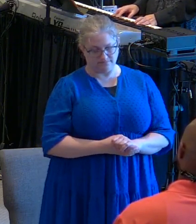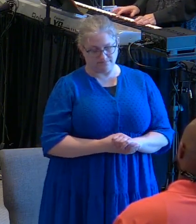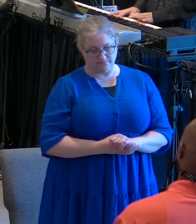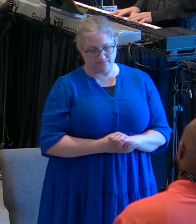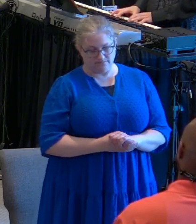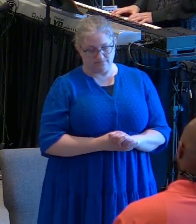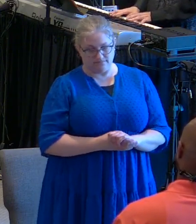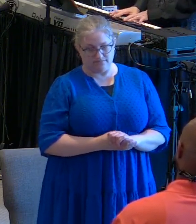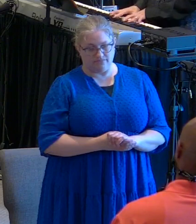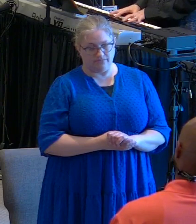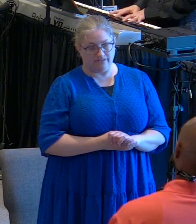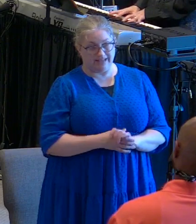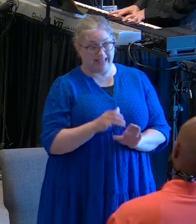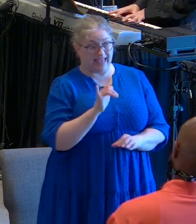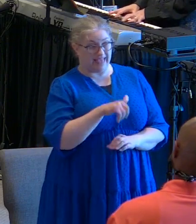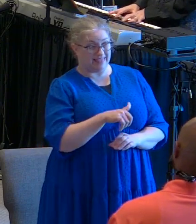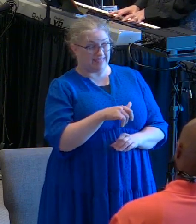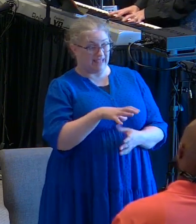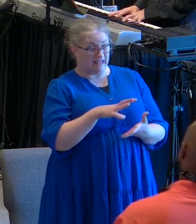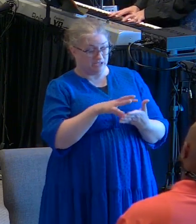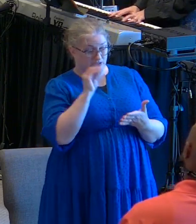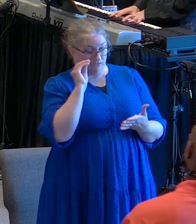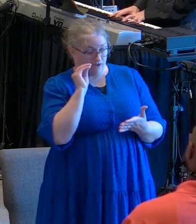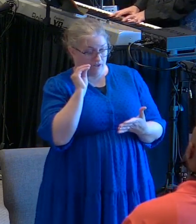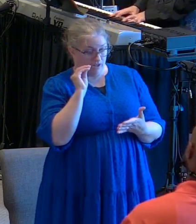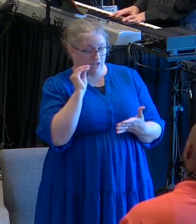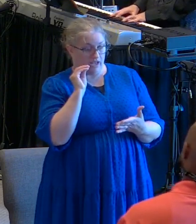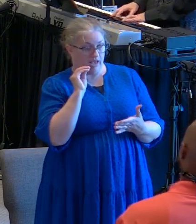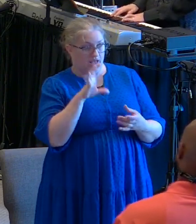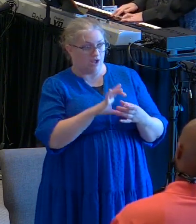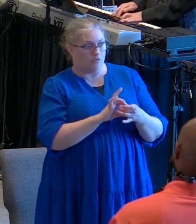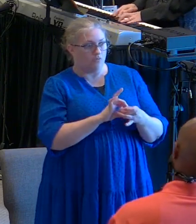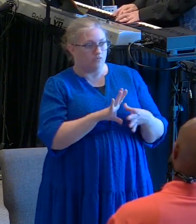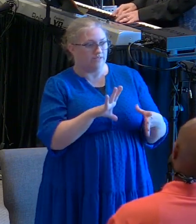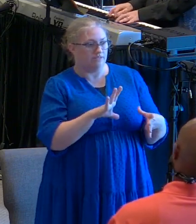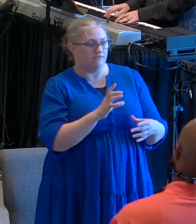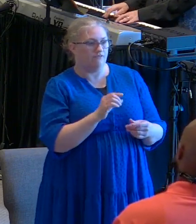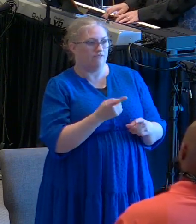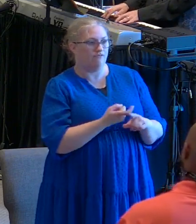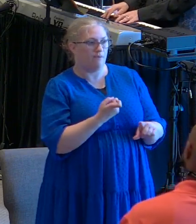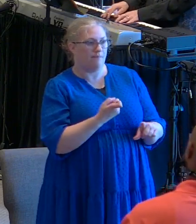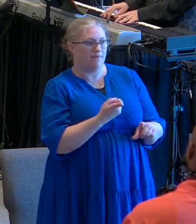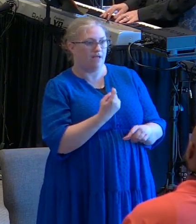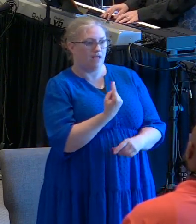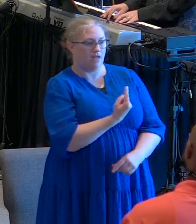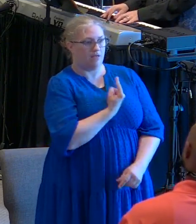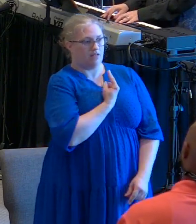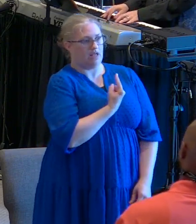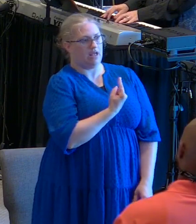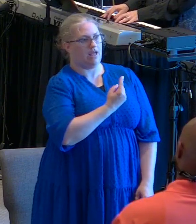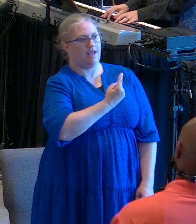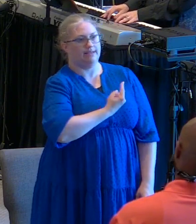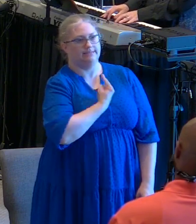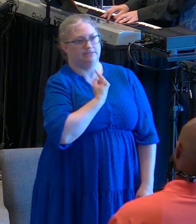that discovery basically released him from a single prison we can